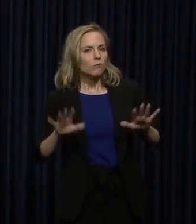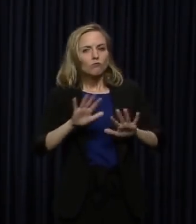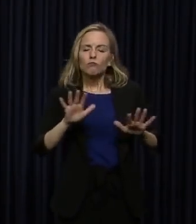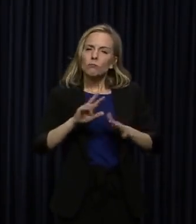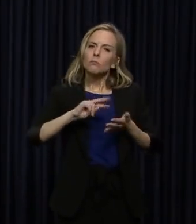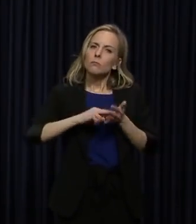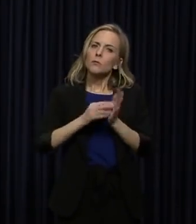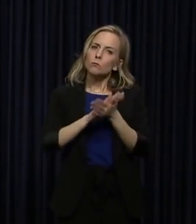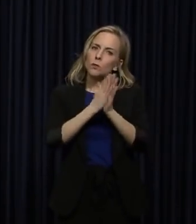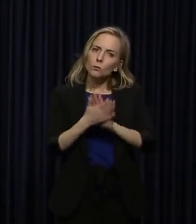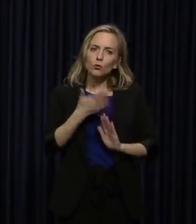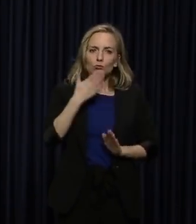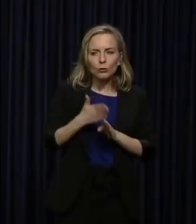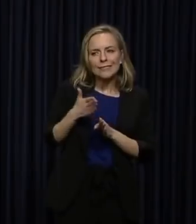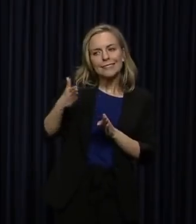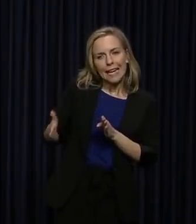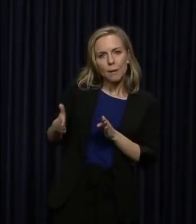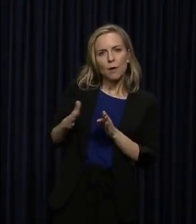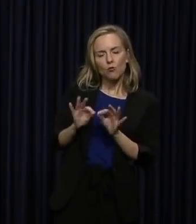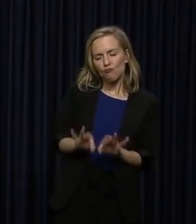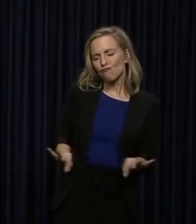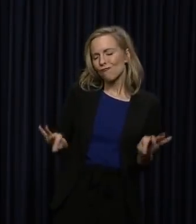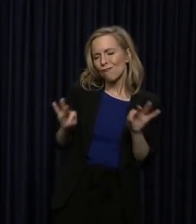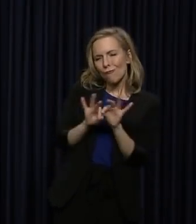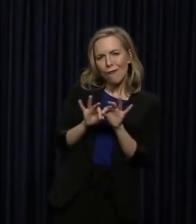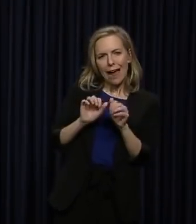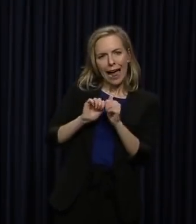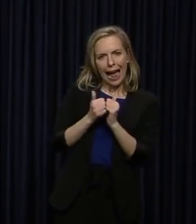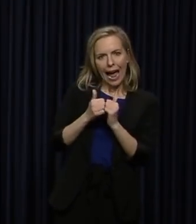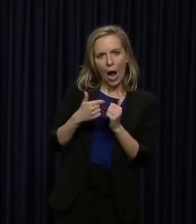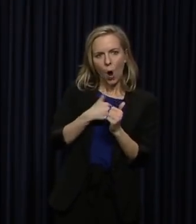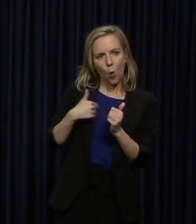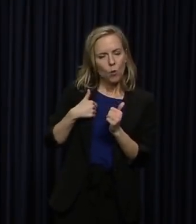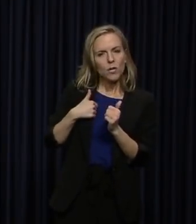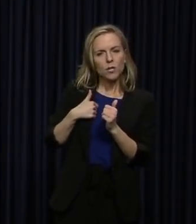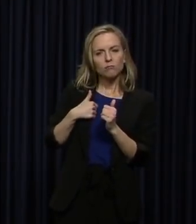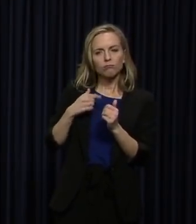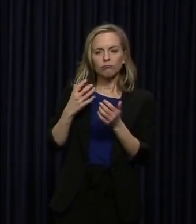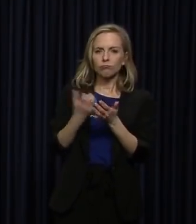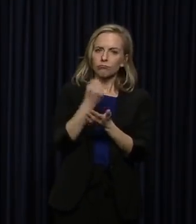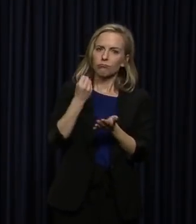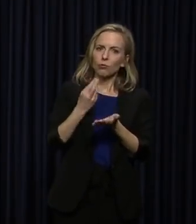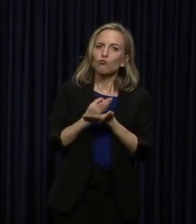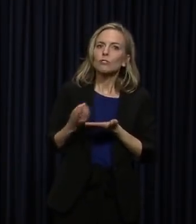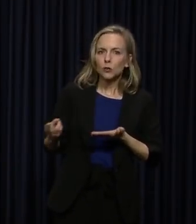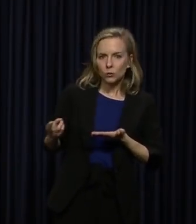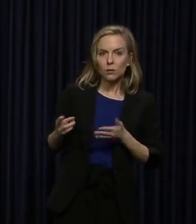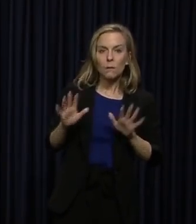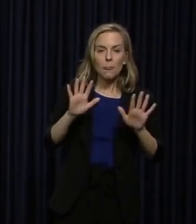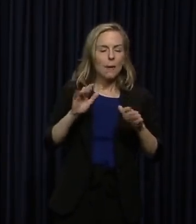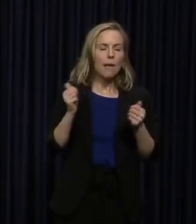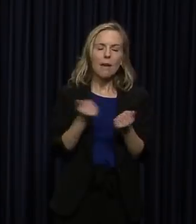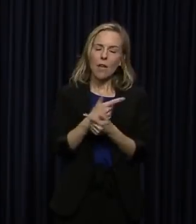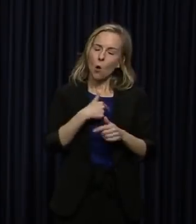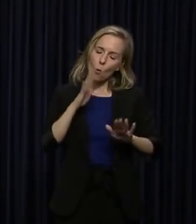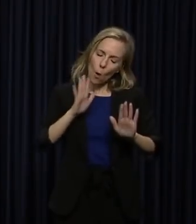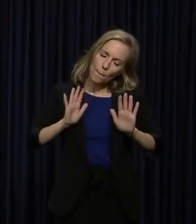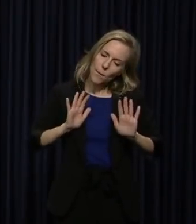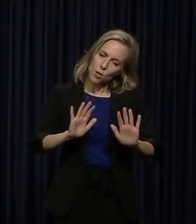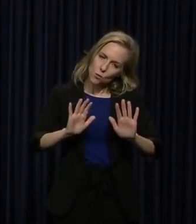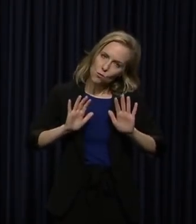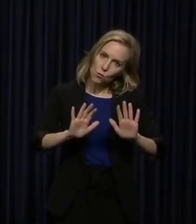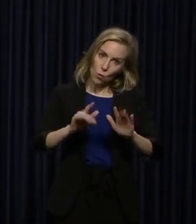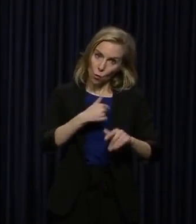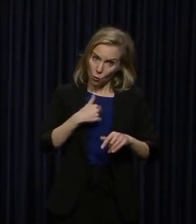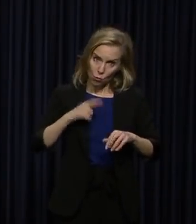being a good neighbor is critical in how we use our resources. I'm going to do everything I can to push for that day, and we